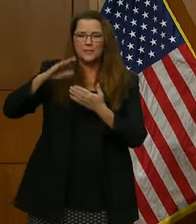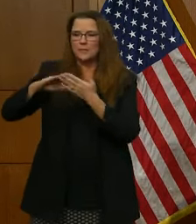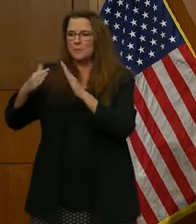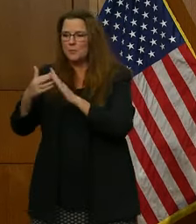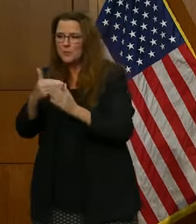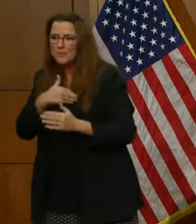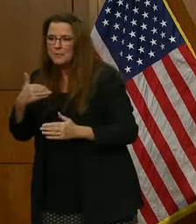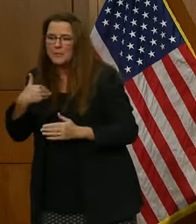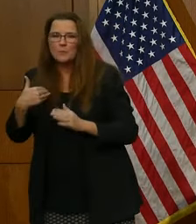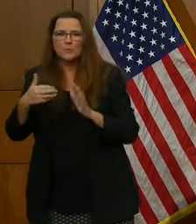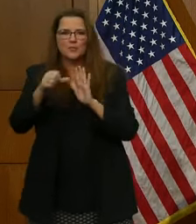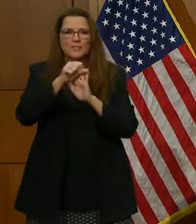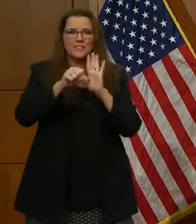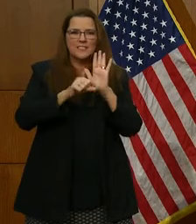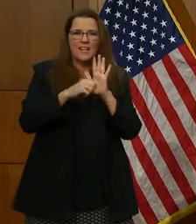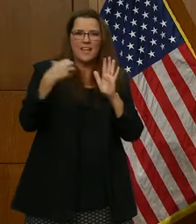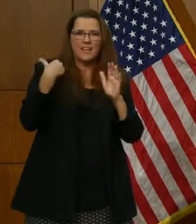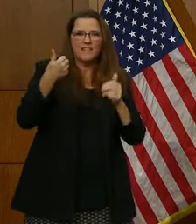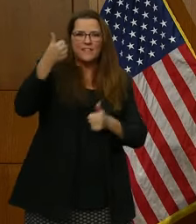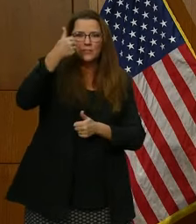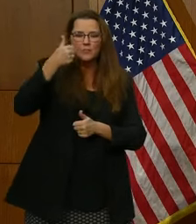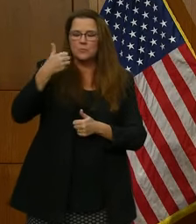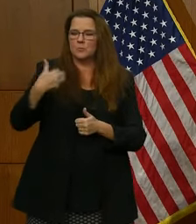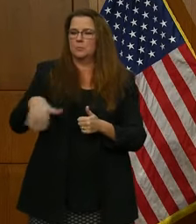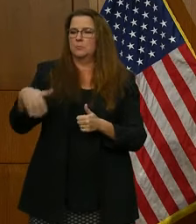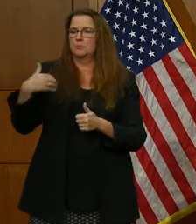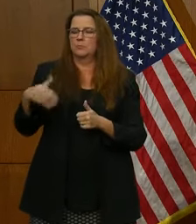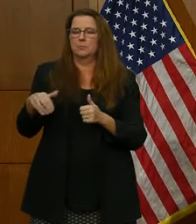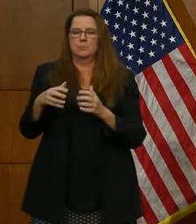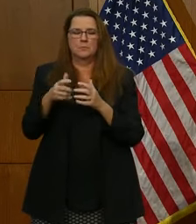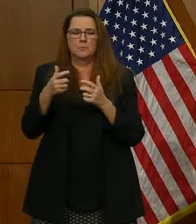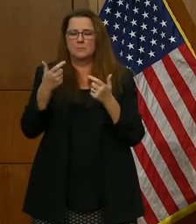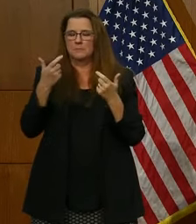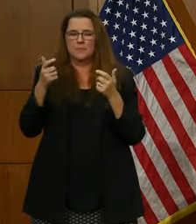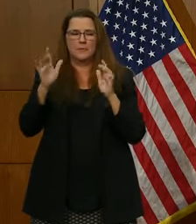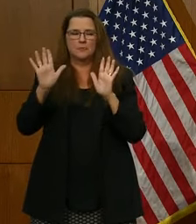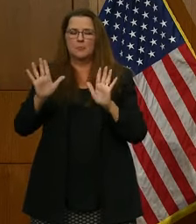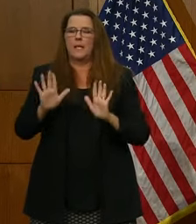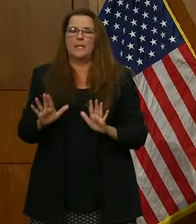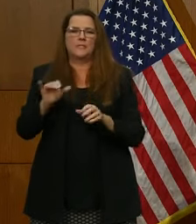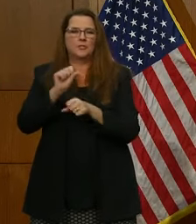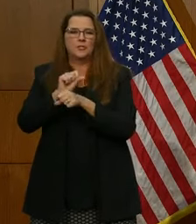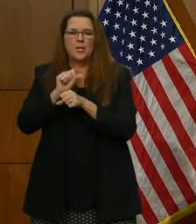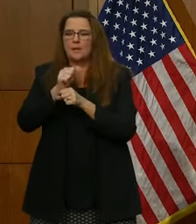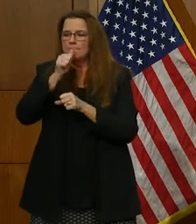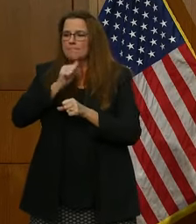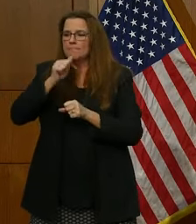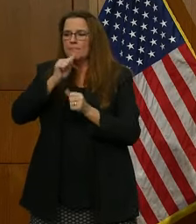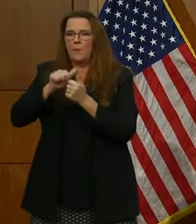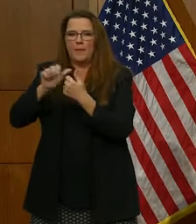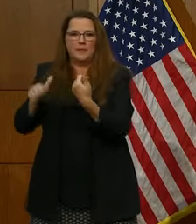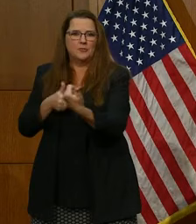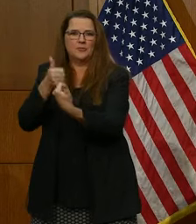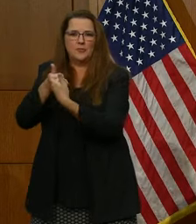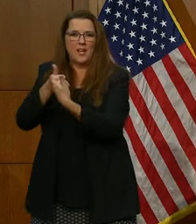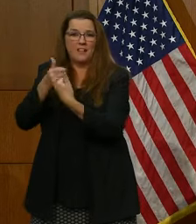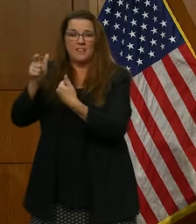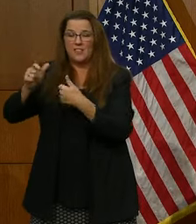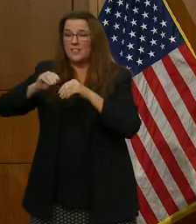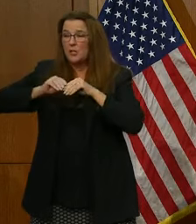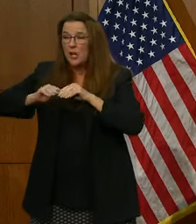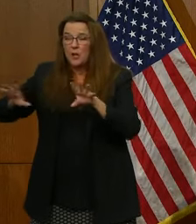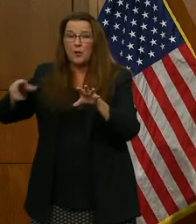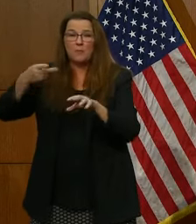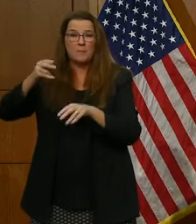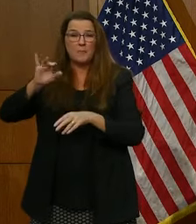officials, have done an unbelievable job coping with this unprecedented challenge of this global pandemic that has killed more